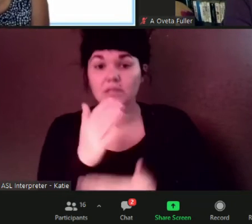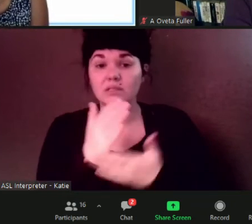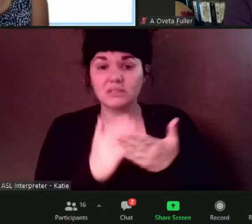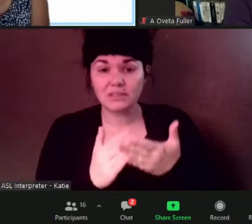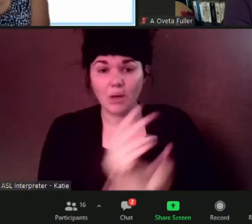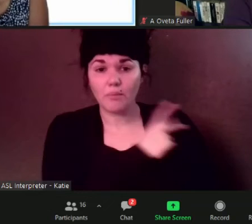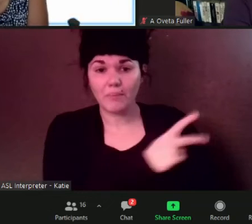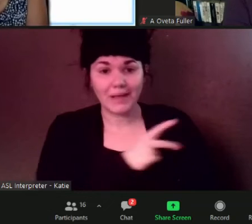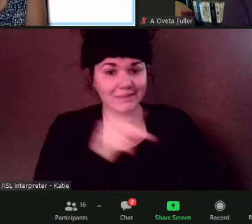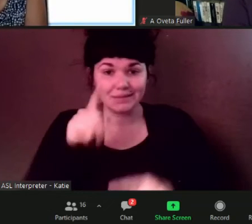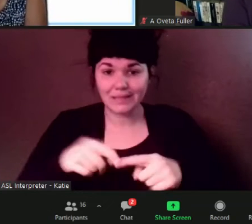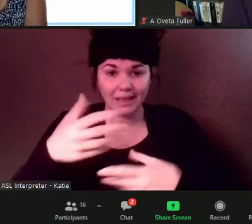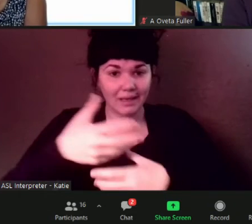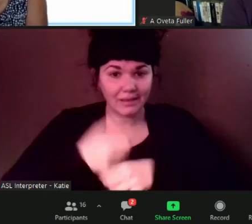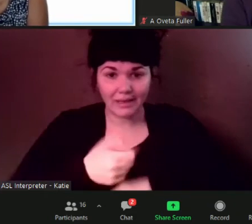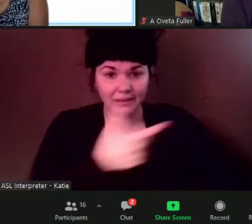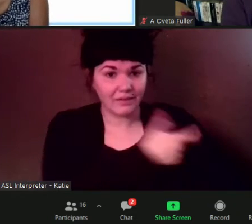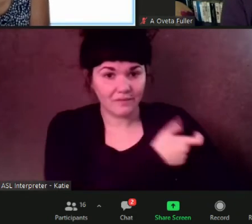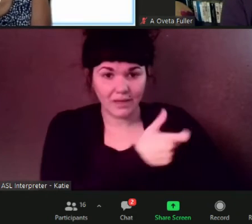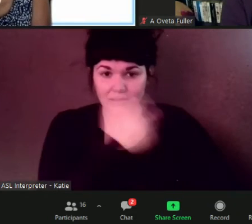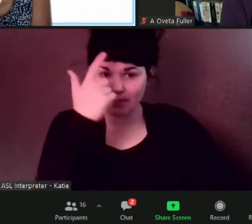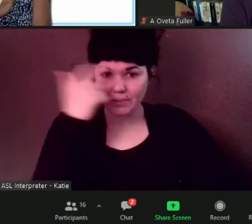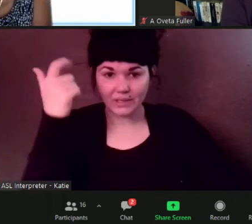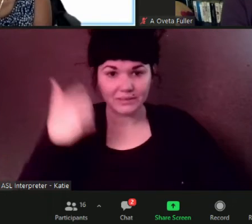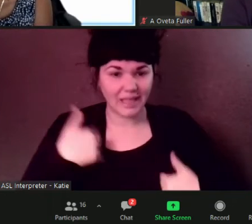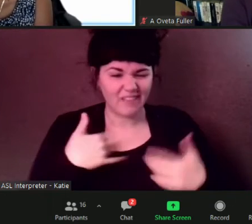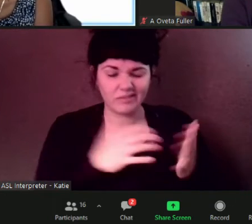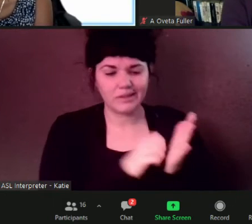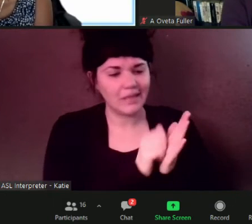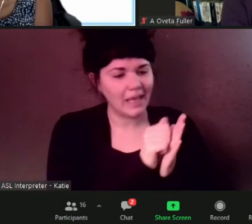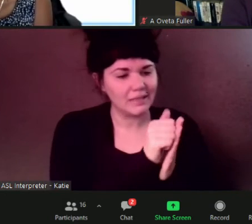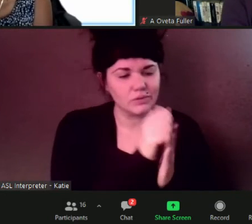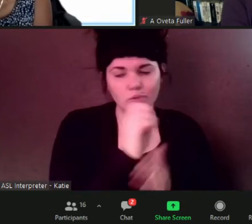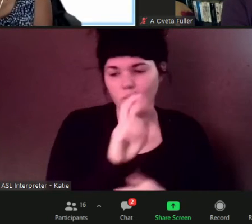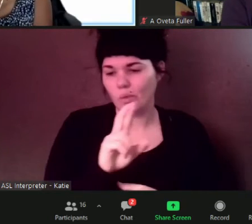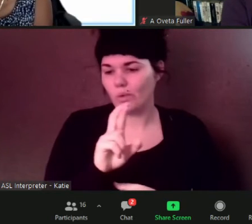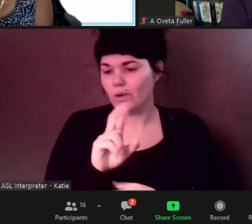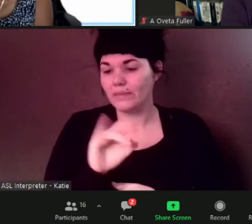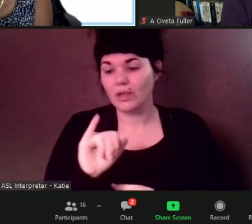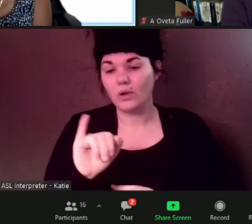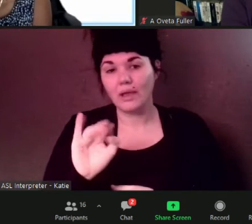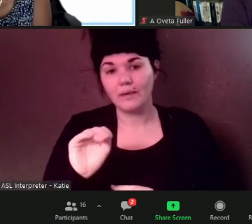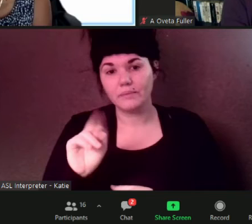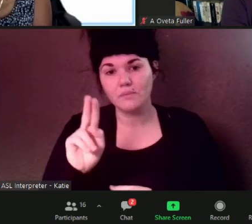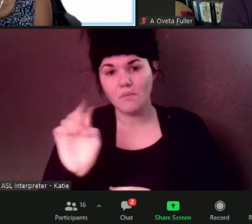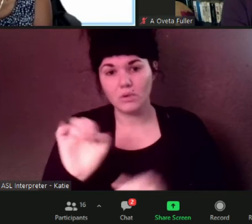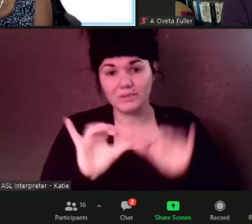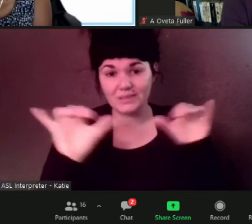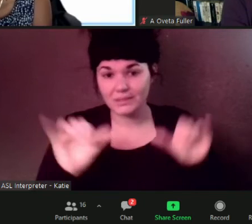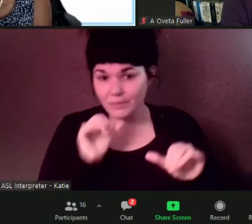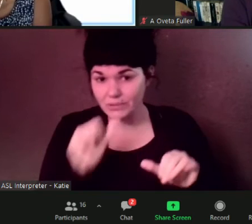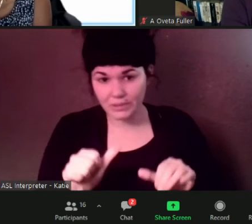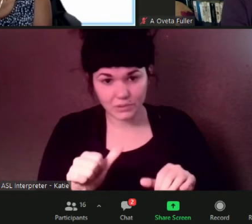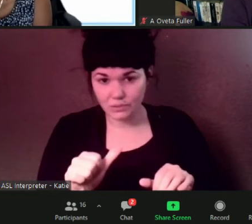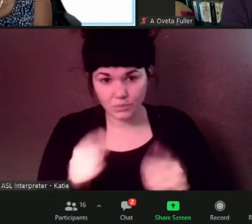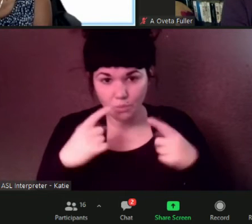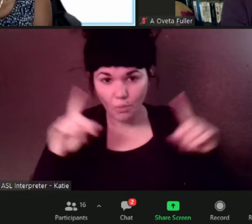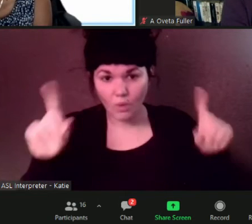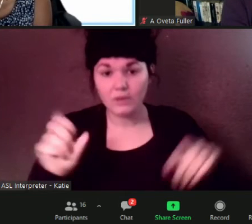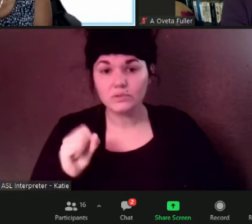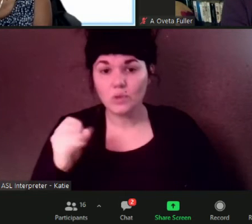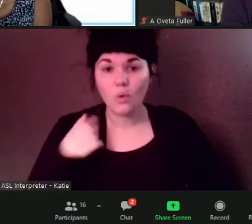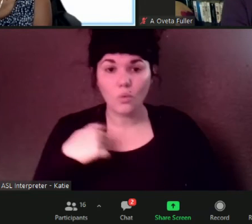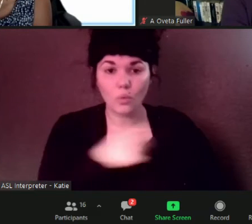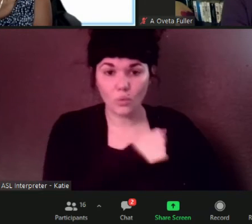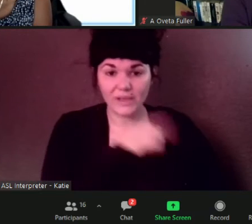immune system doesn't work because of a medicine so it's another layer of protection and then looking globally at the population